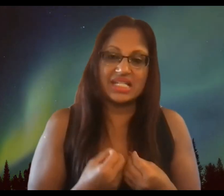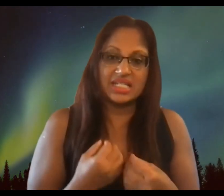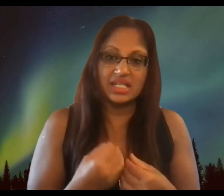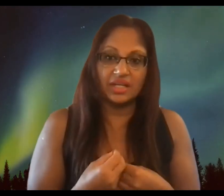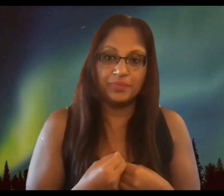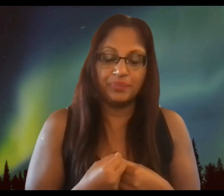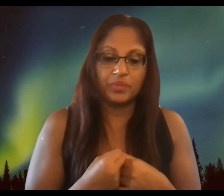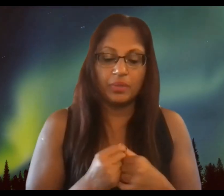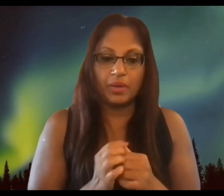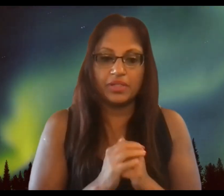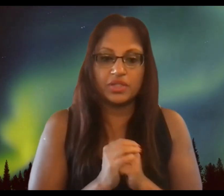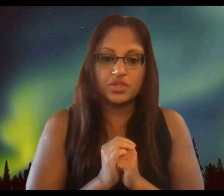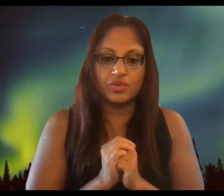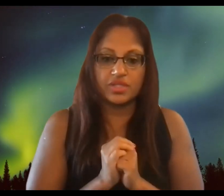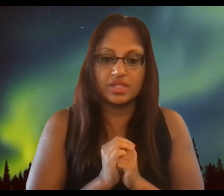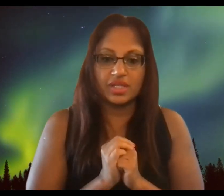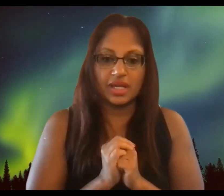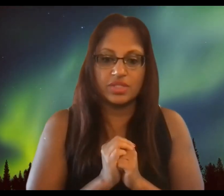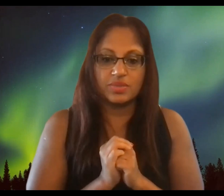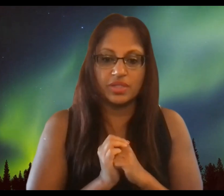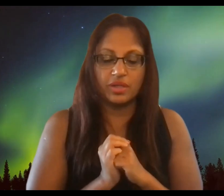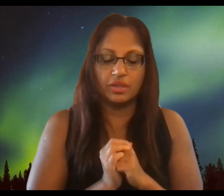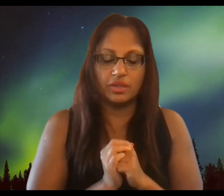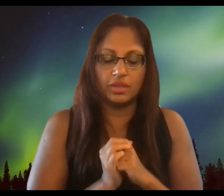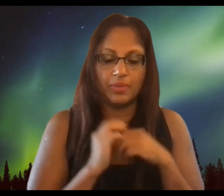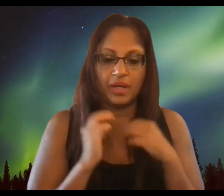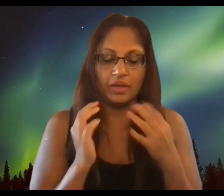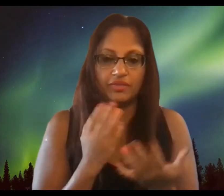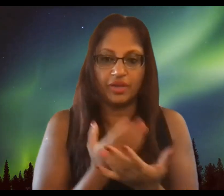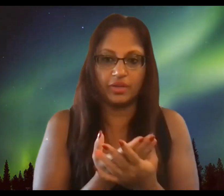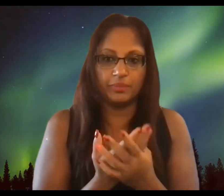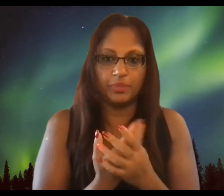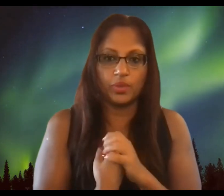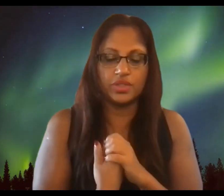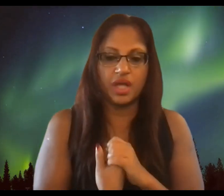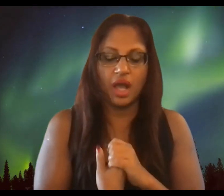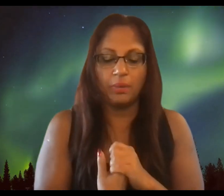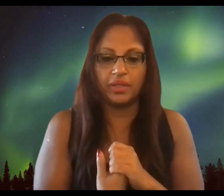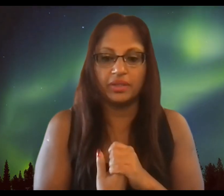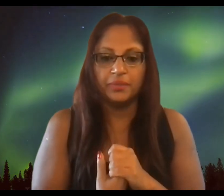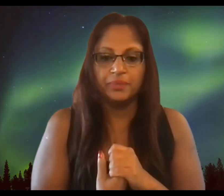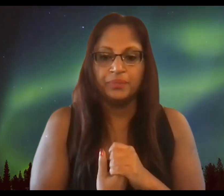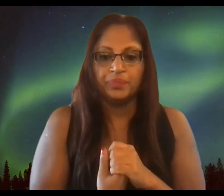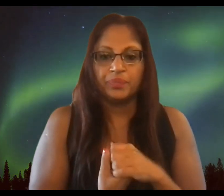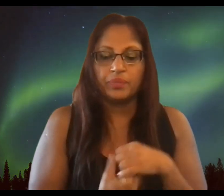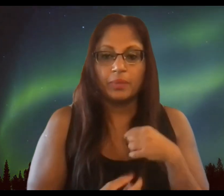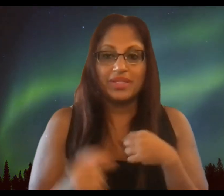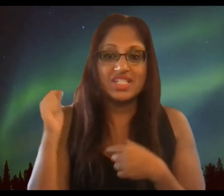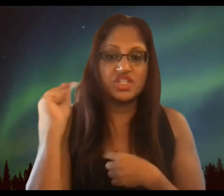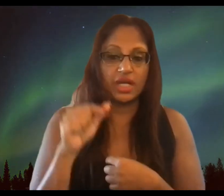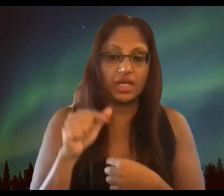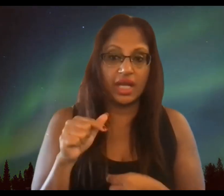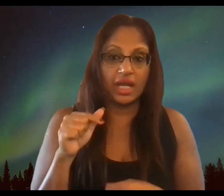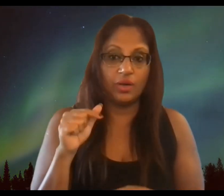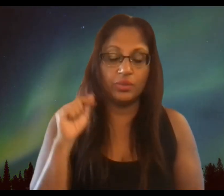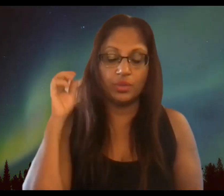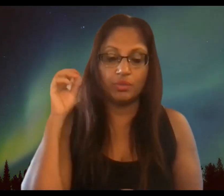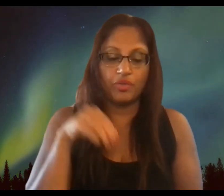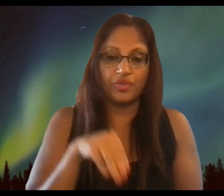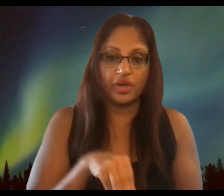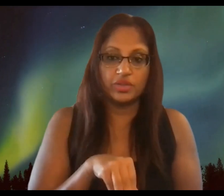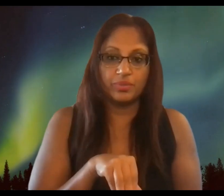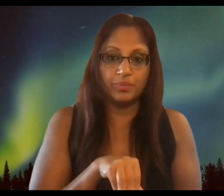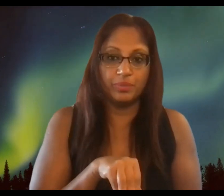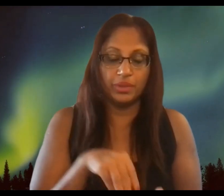psa today a public service announcement about a very important topic please check out